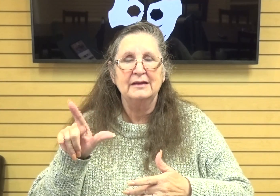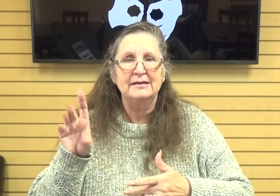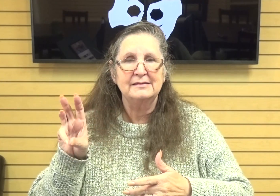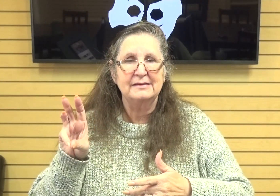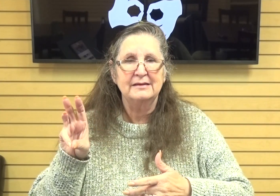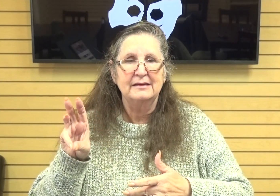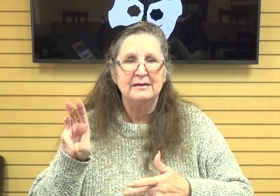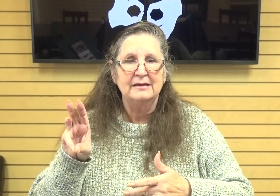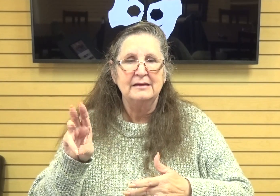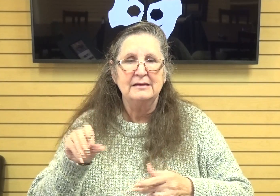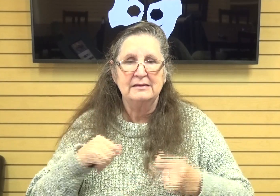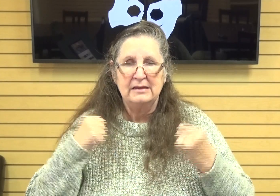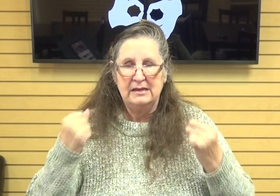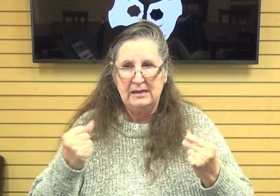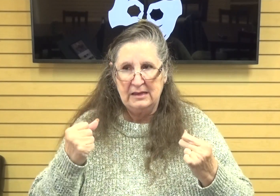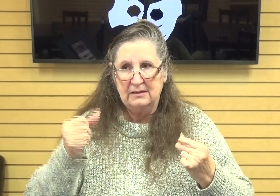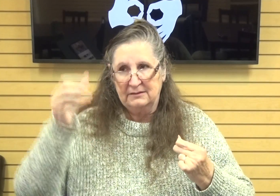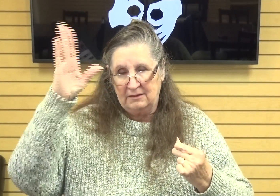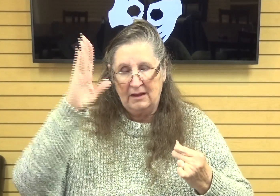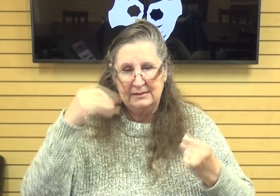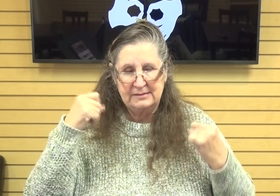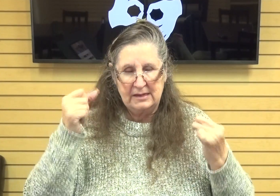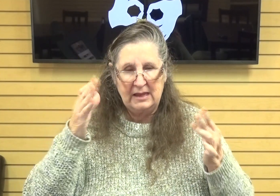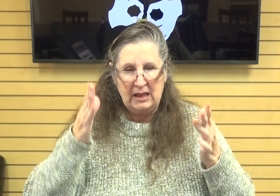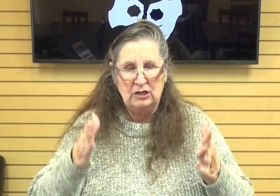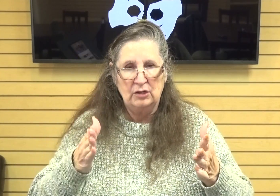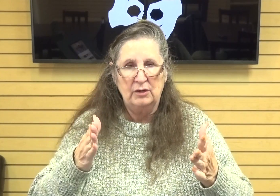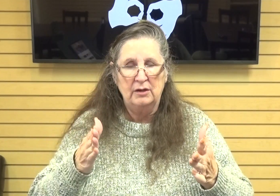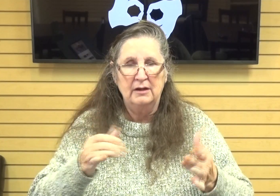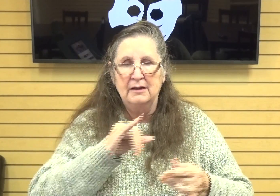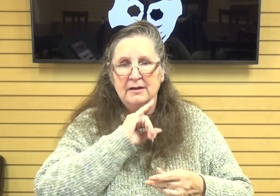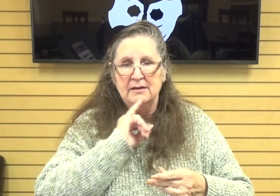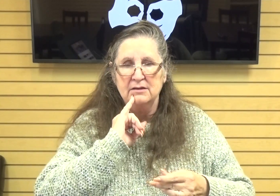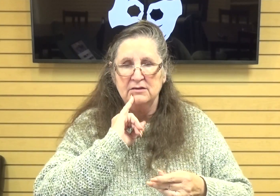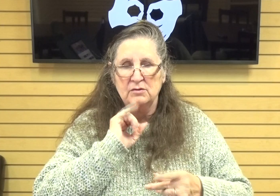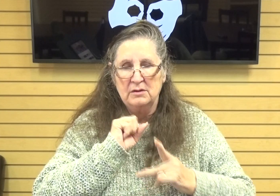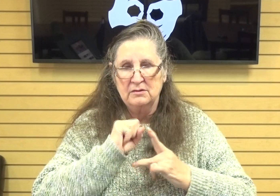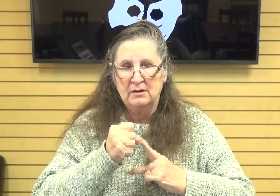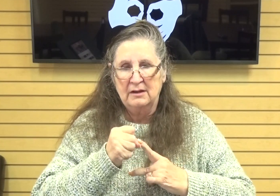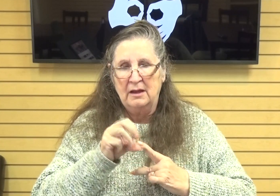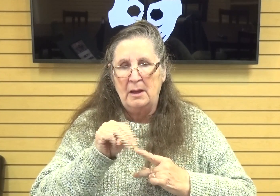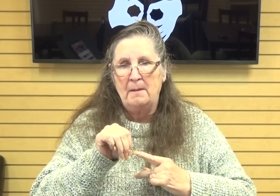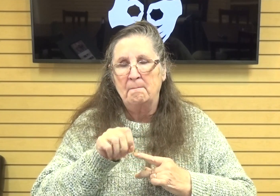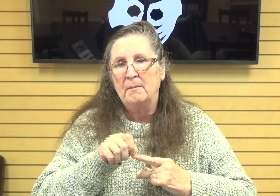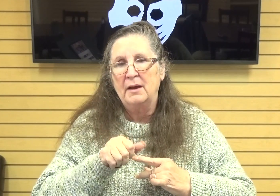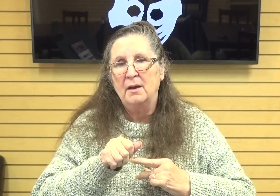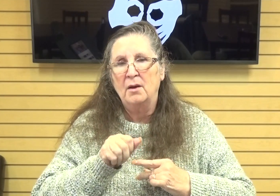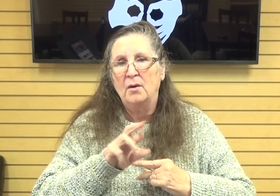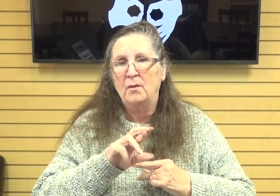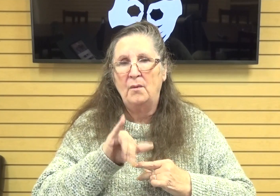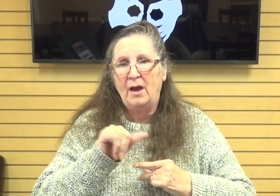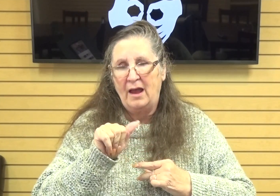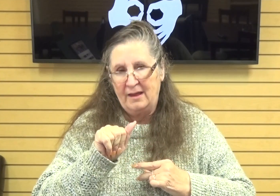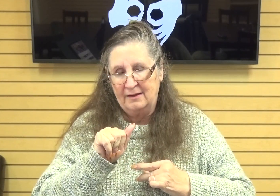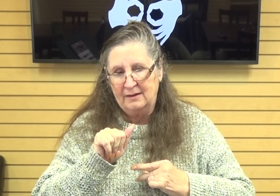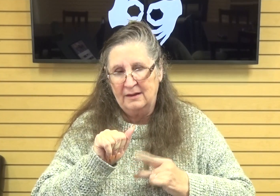mind and spirit the israelite situation at moriah points to an important truth